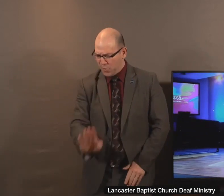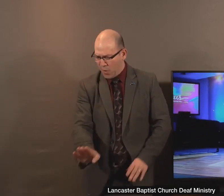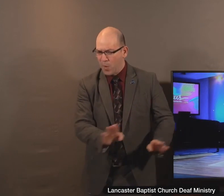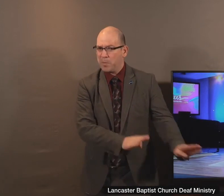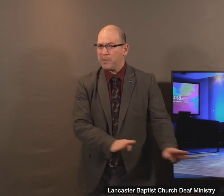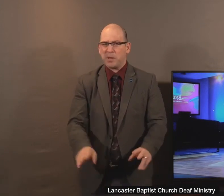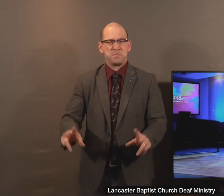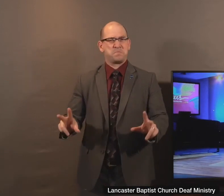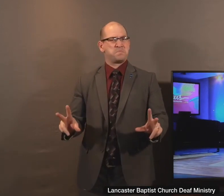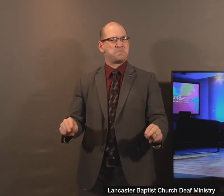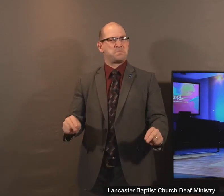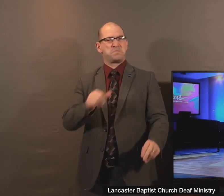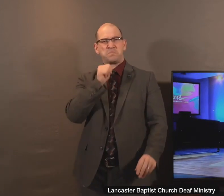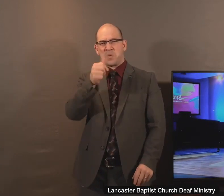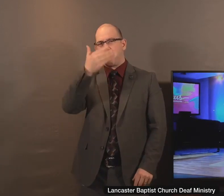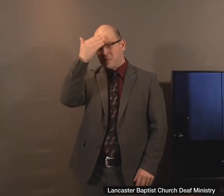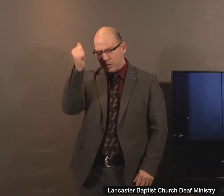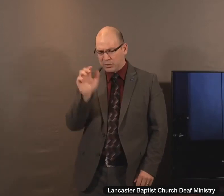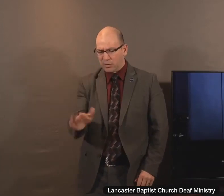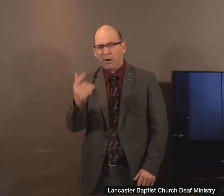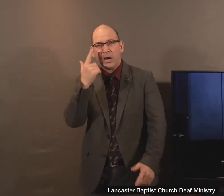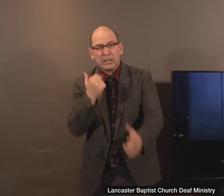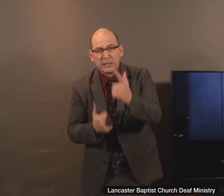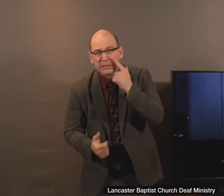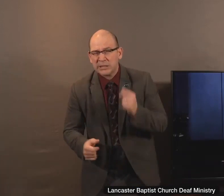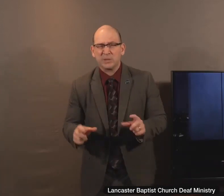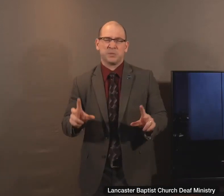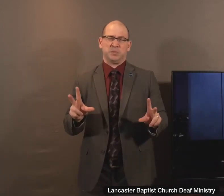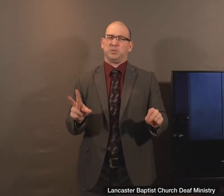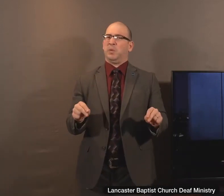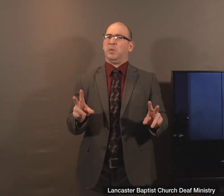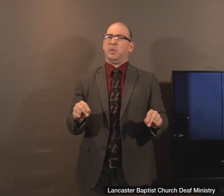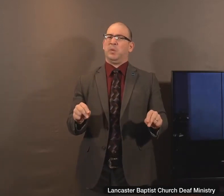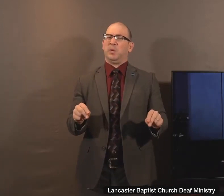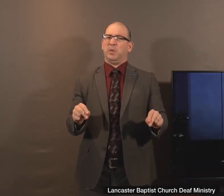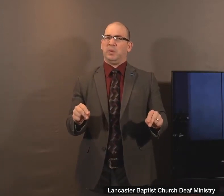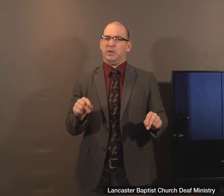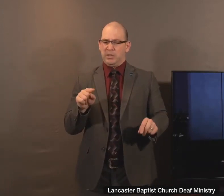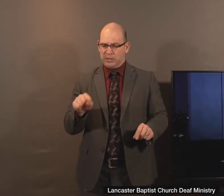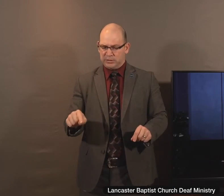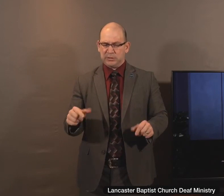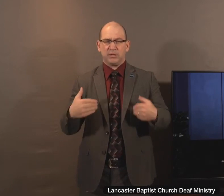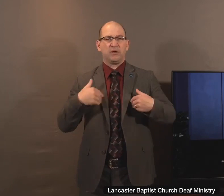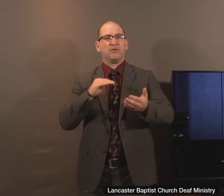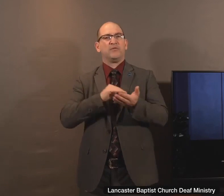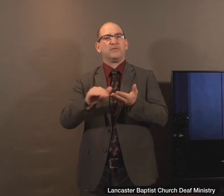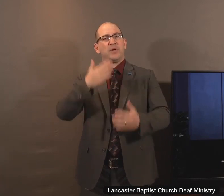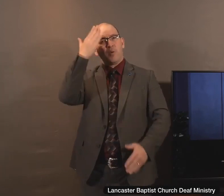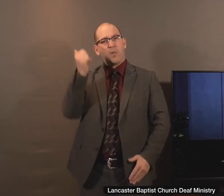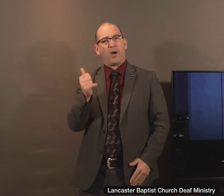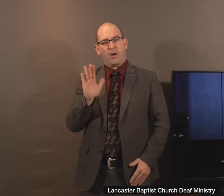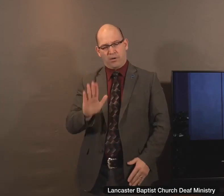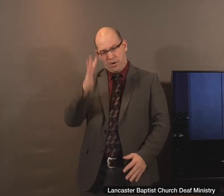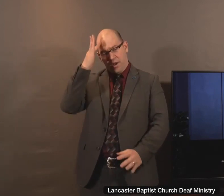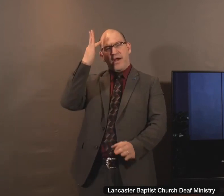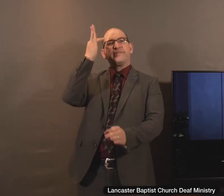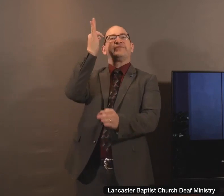Not on the merit of the tears that she shed. She was forgiven because of her faith